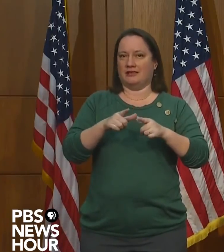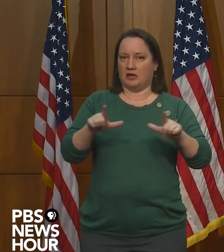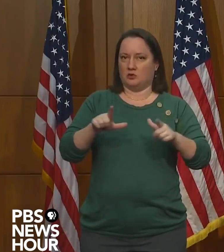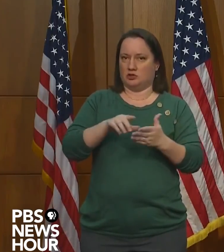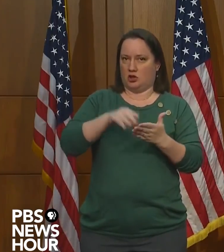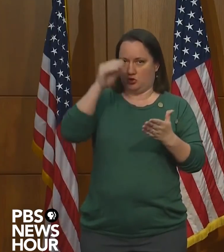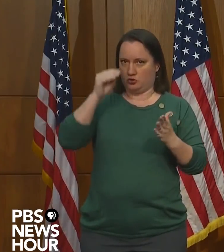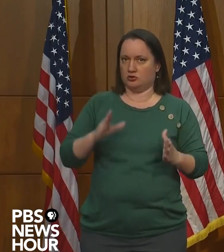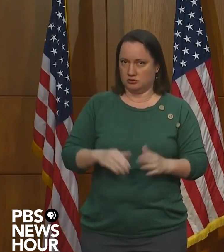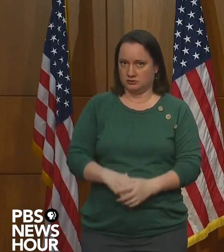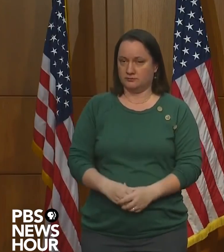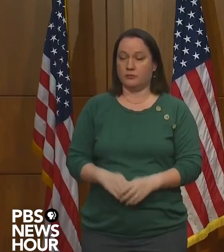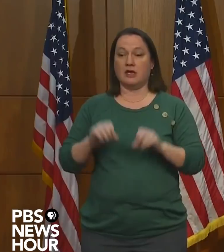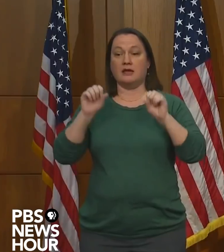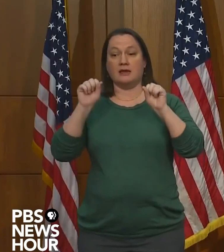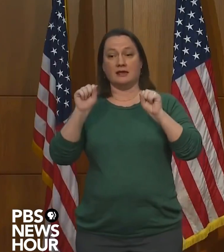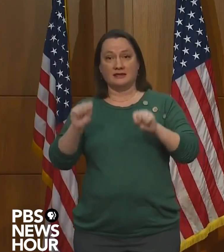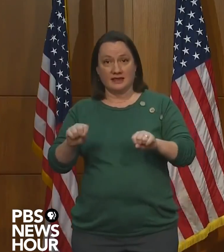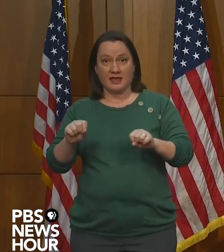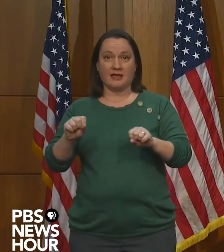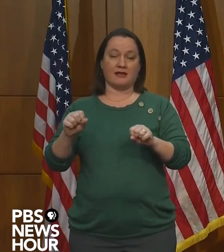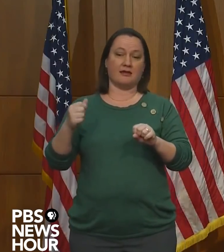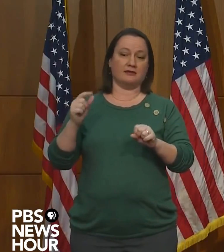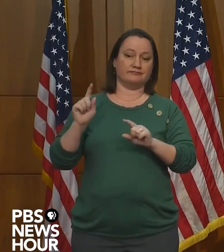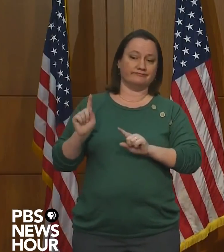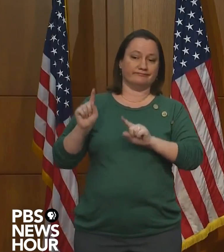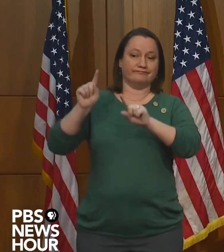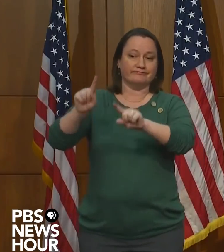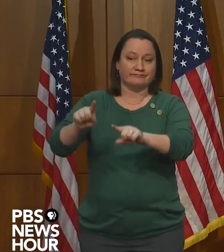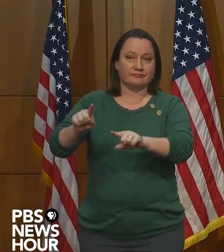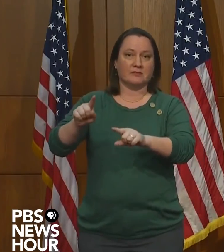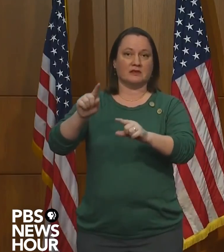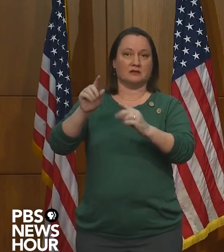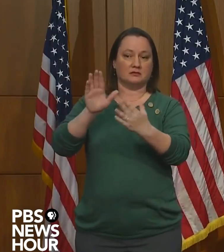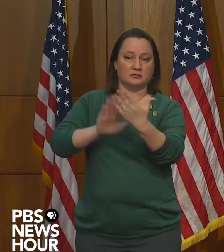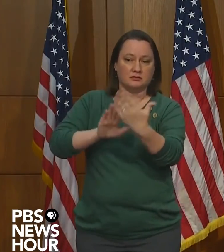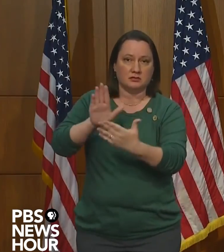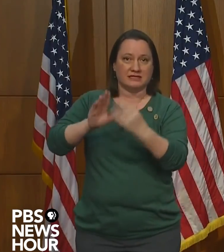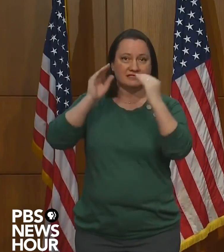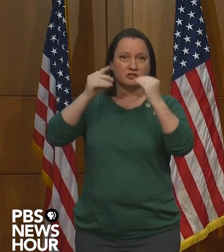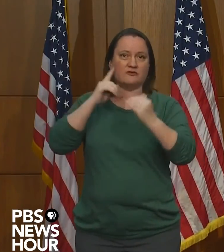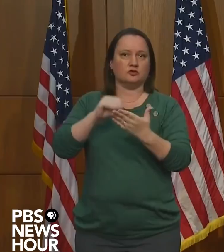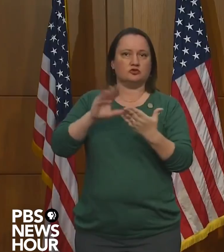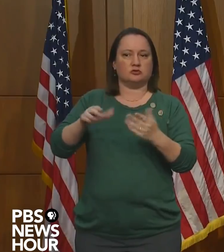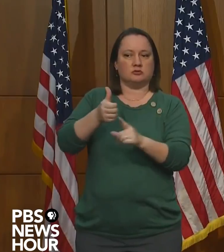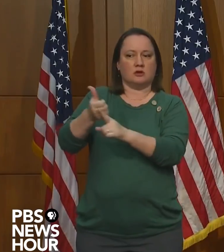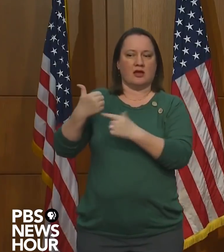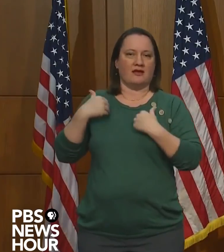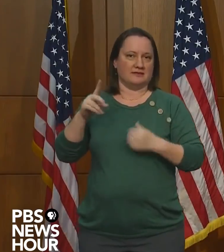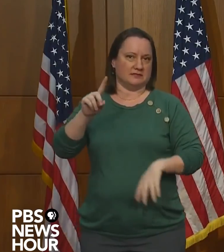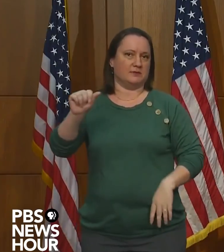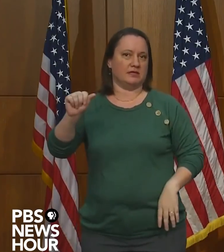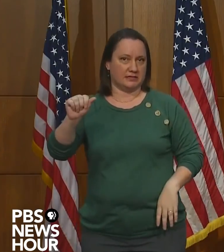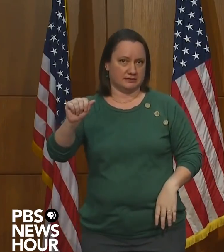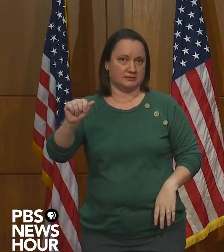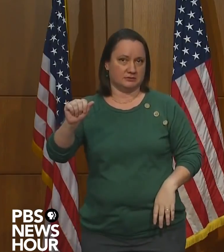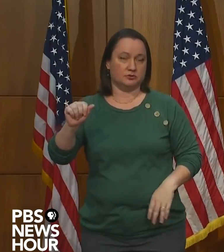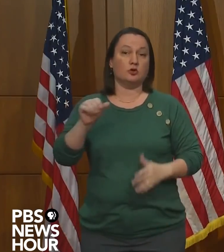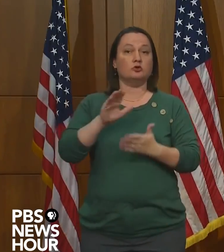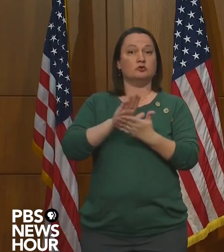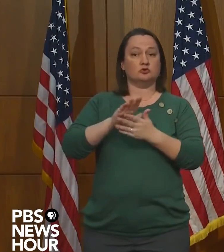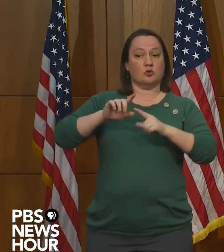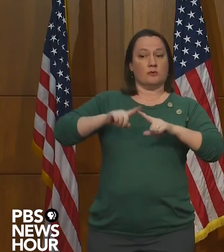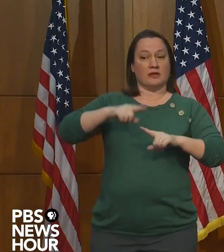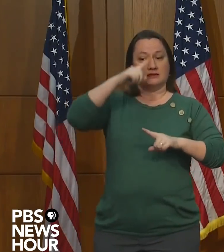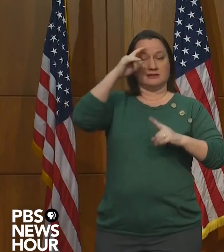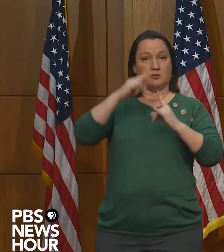provide in-person instruction for students with disabilities. It also means school-based summer camps may